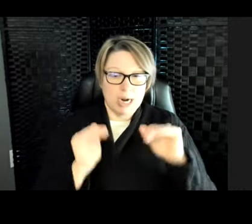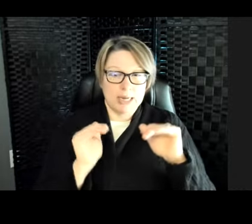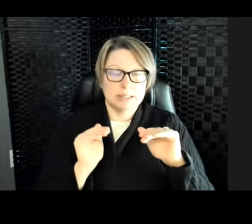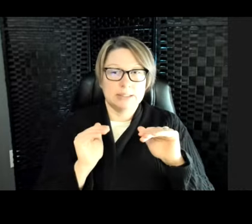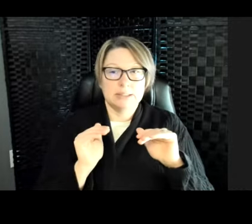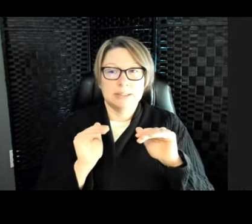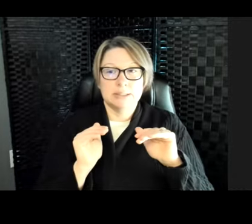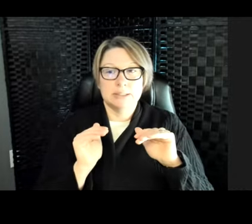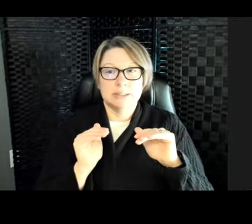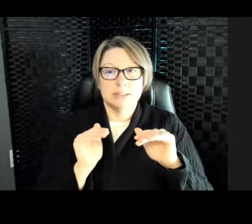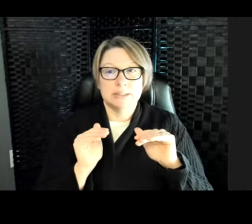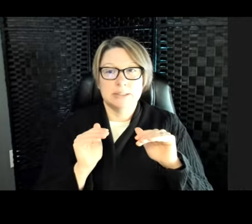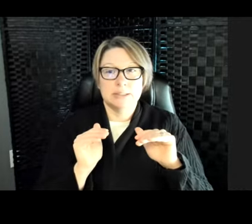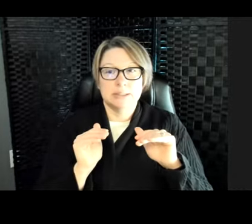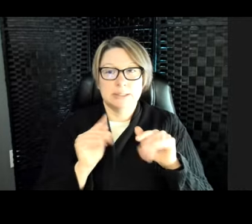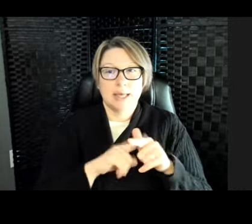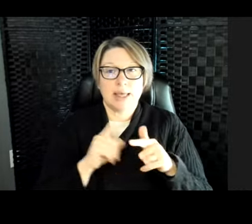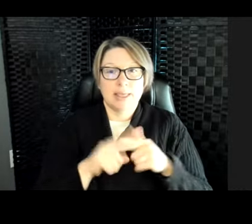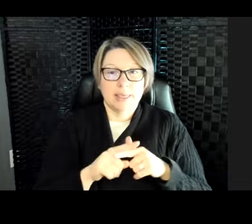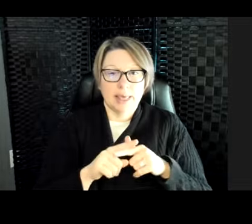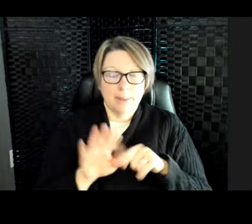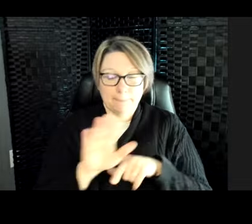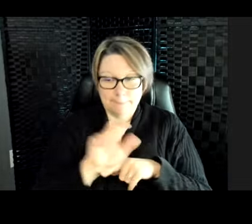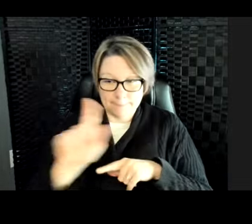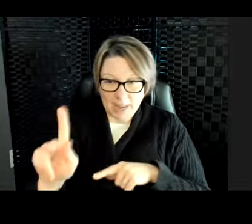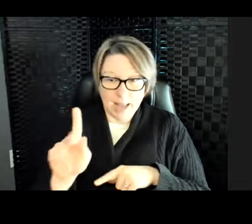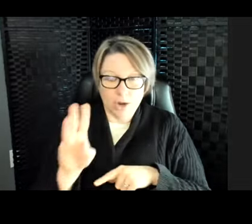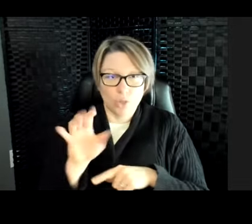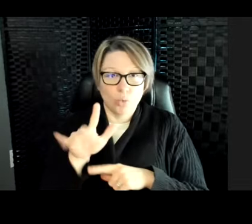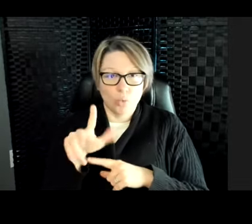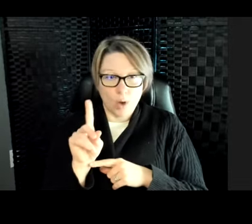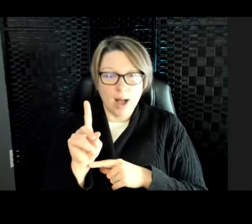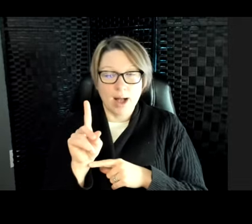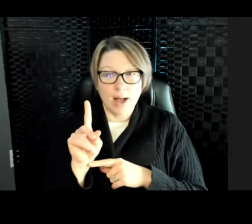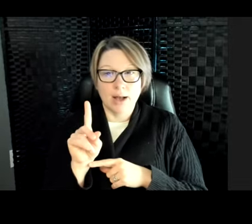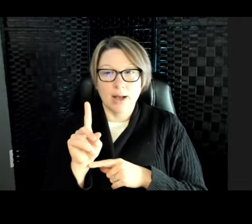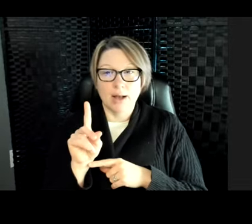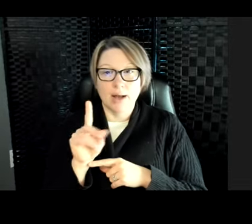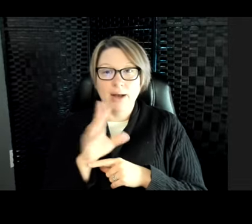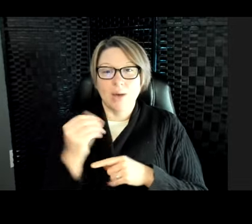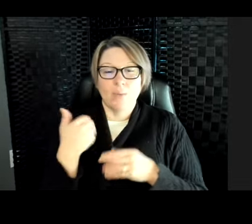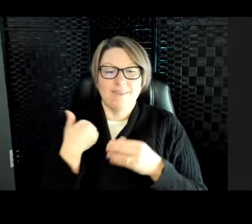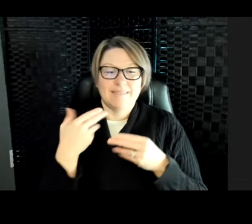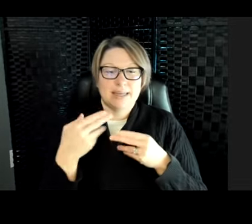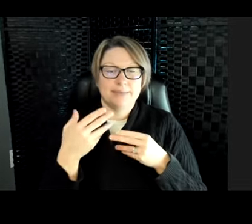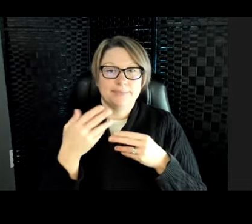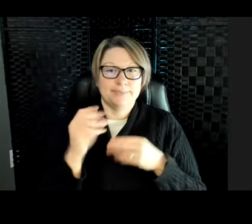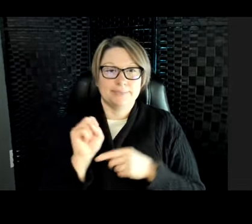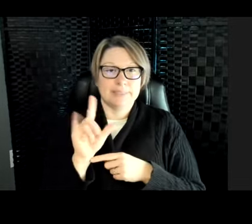And then we let them go back into the wild. And we even have a little fun slide that you can slide a sturgeon